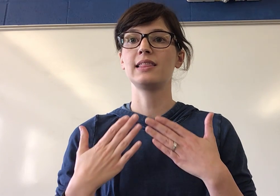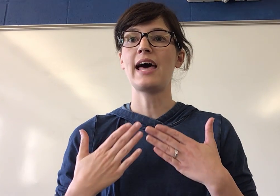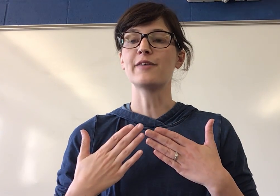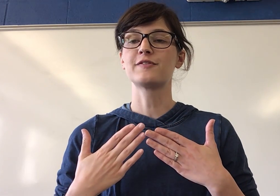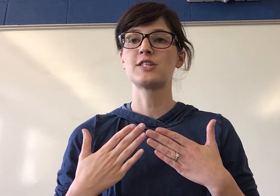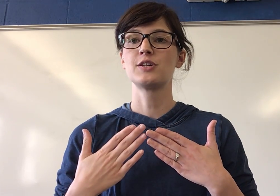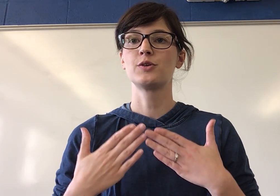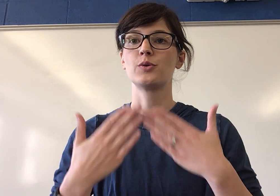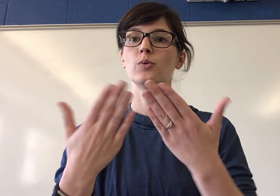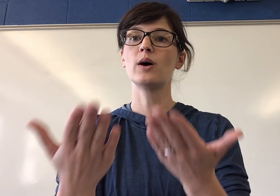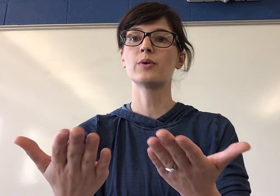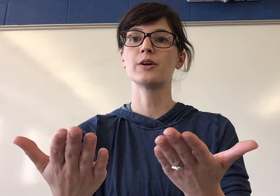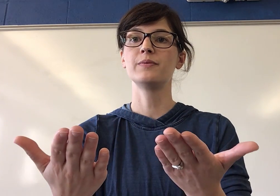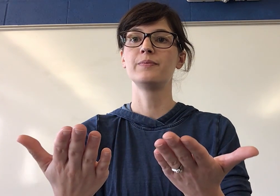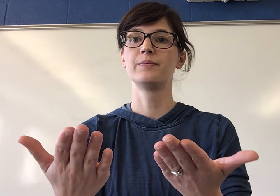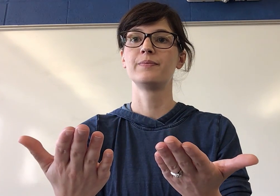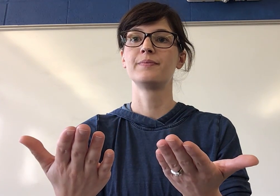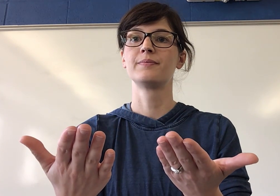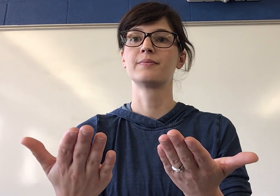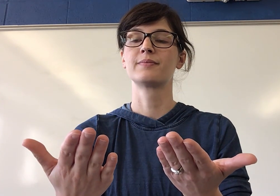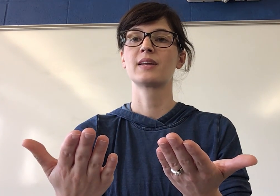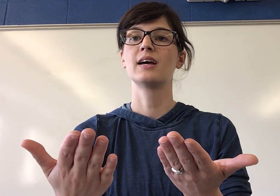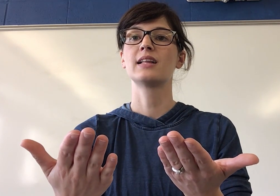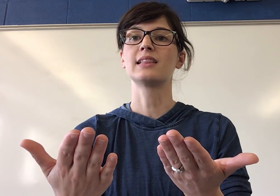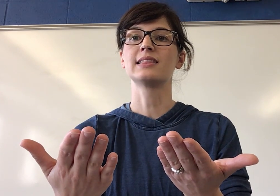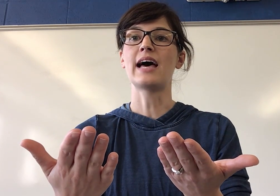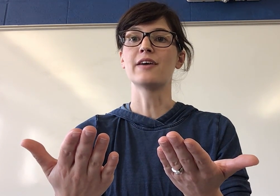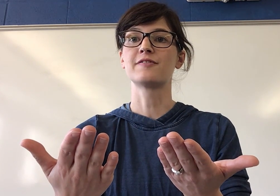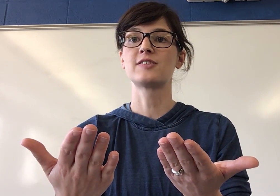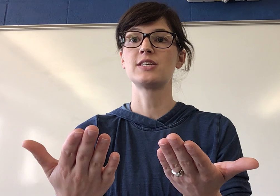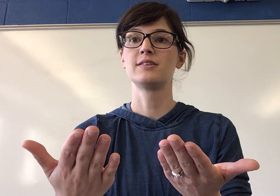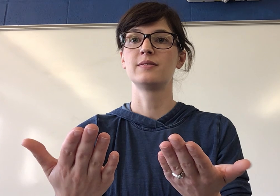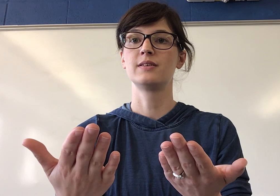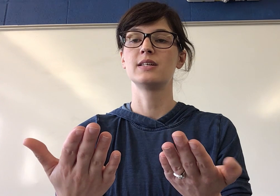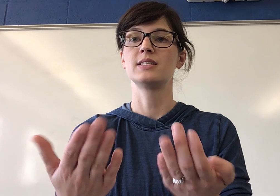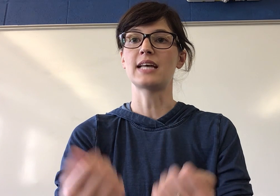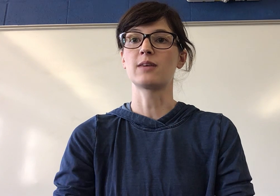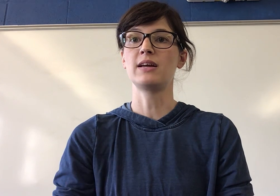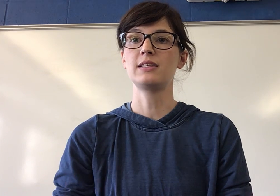Left. What word? Left. Segment.